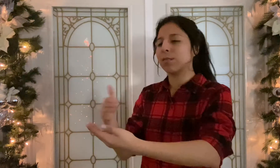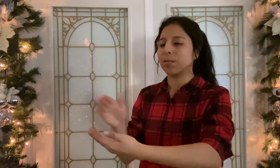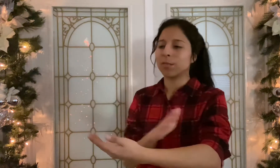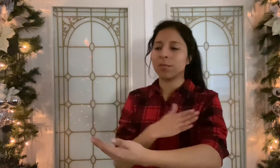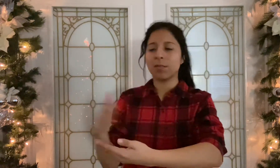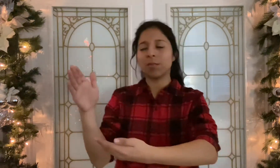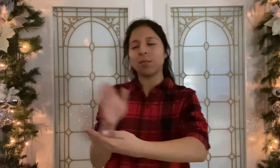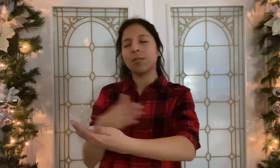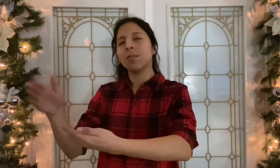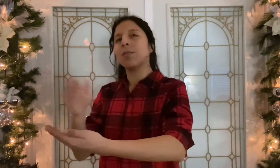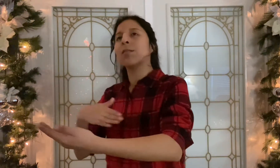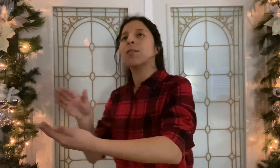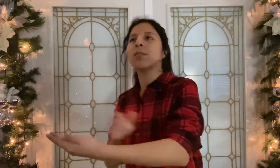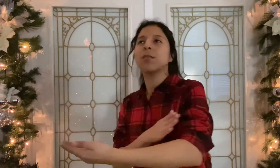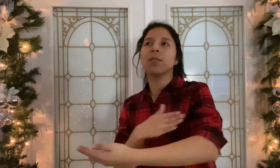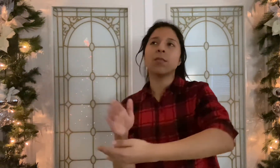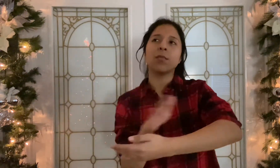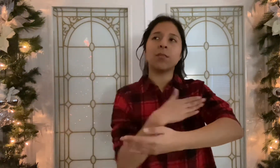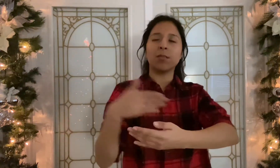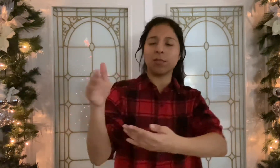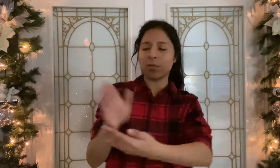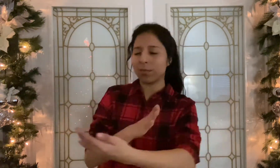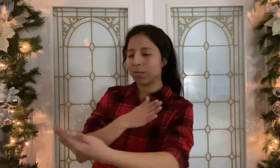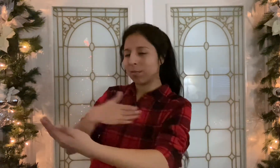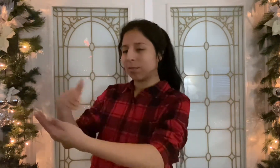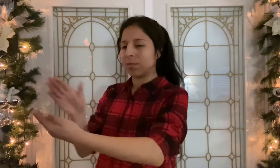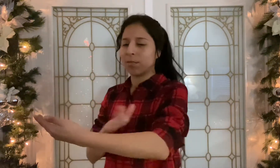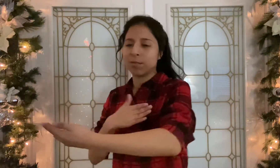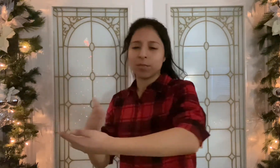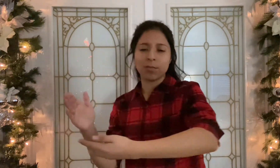I can't listen